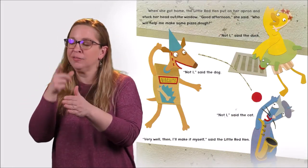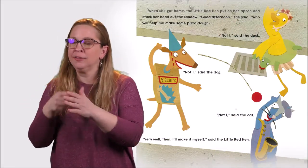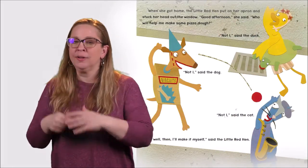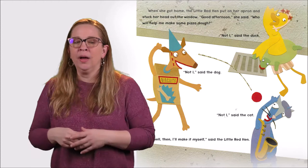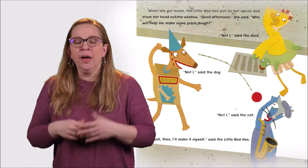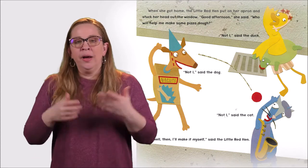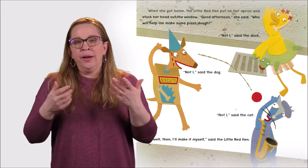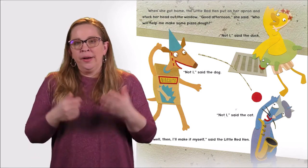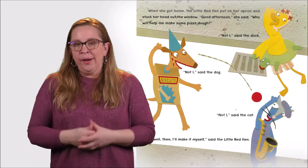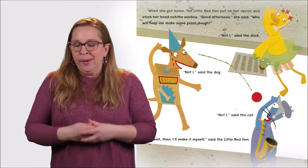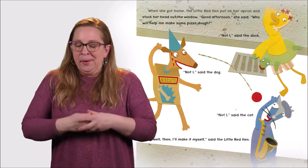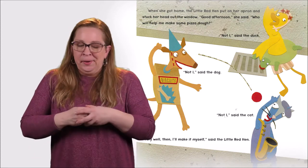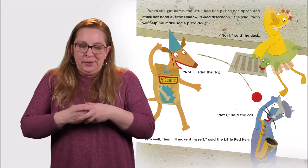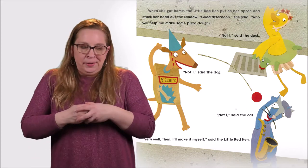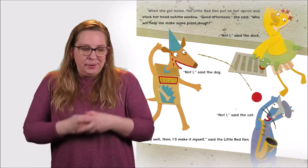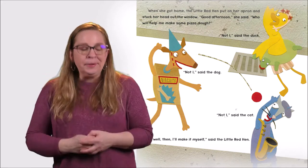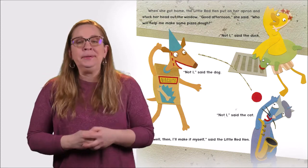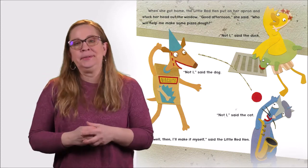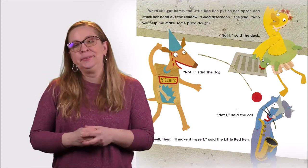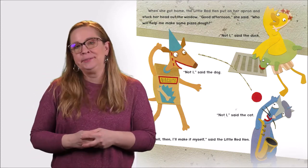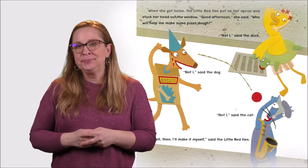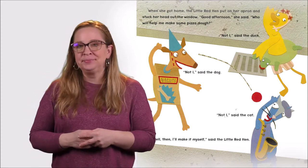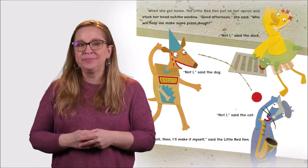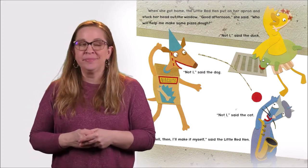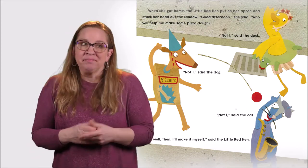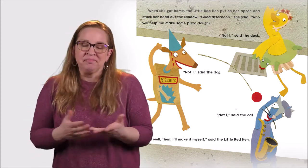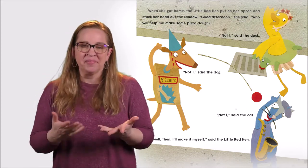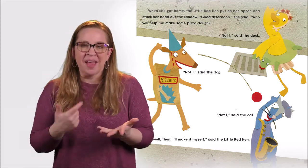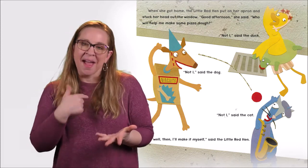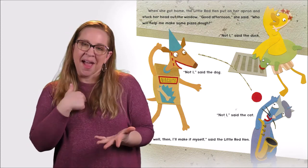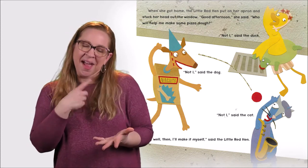Very well then, I'll make it myself, said the Little Red Hen.